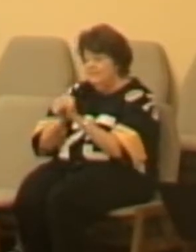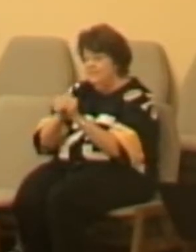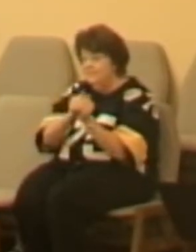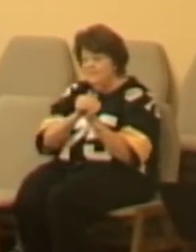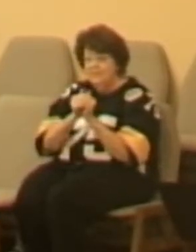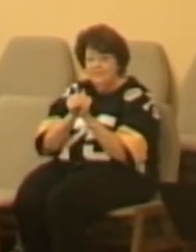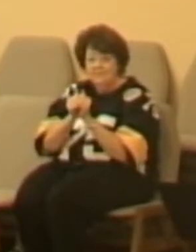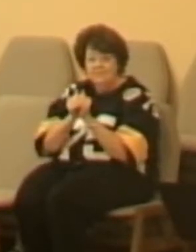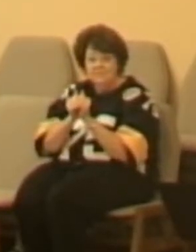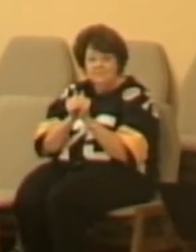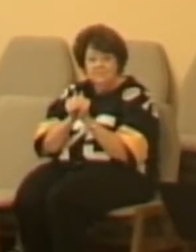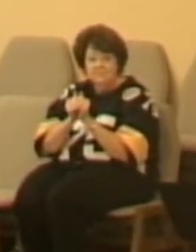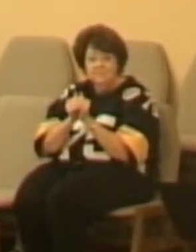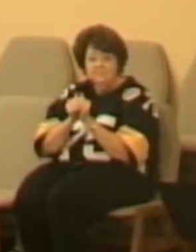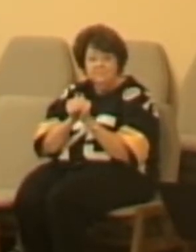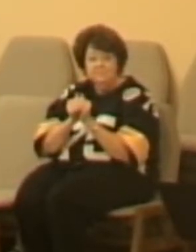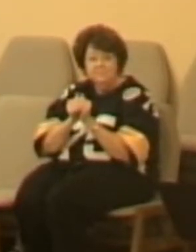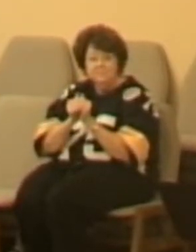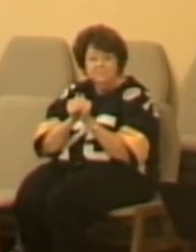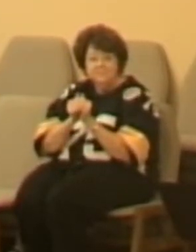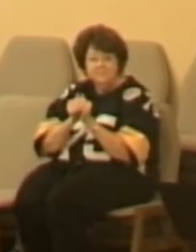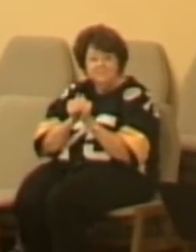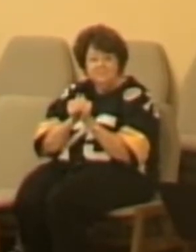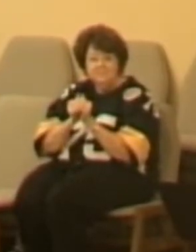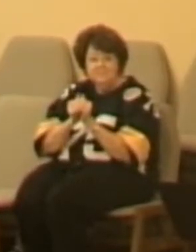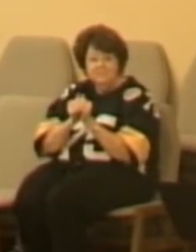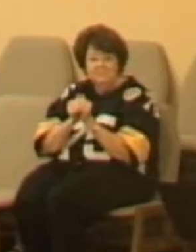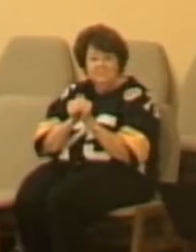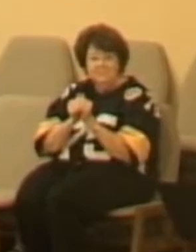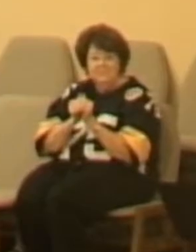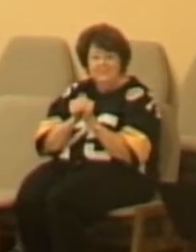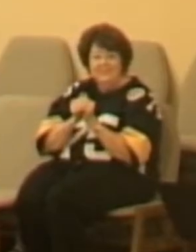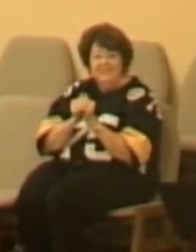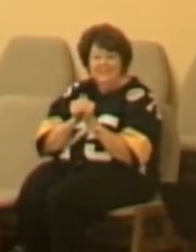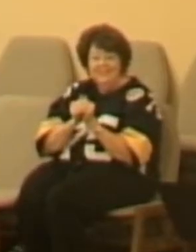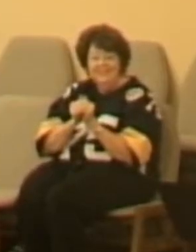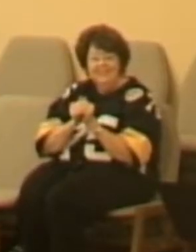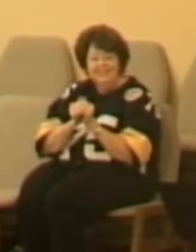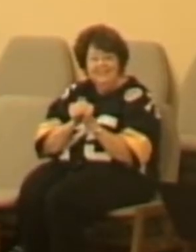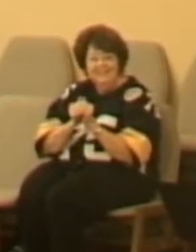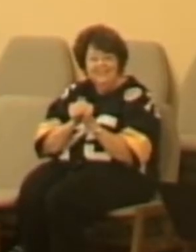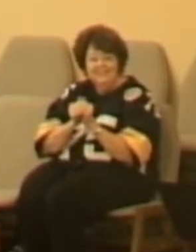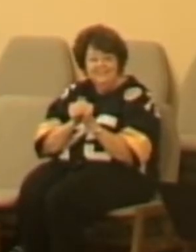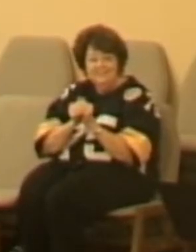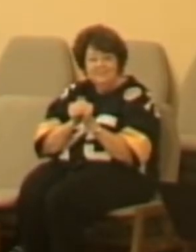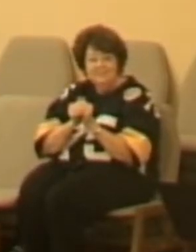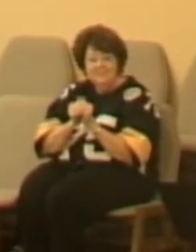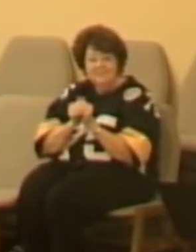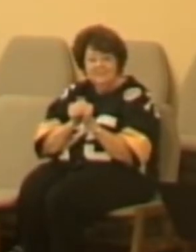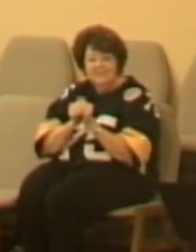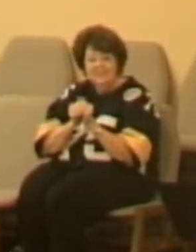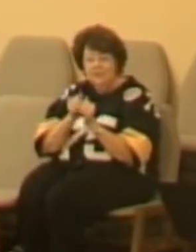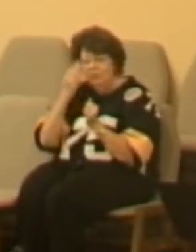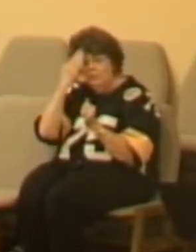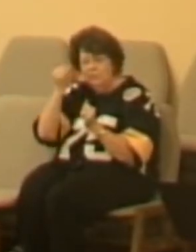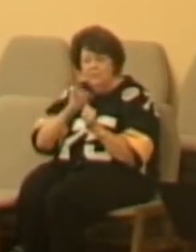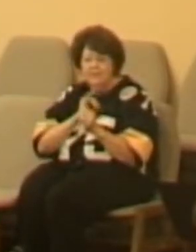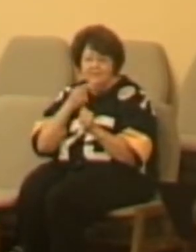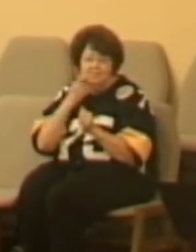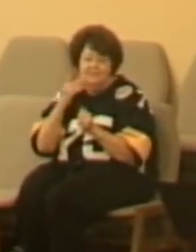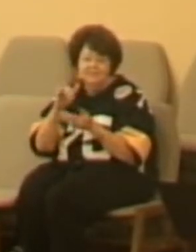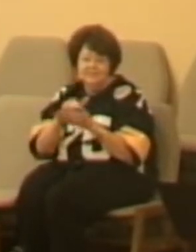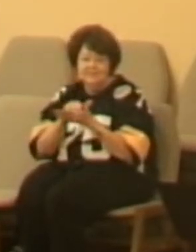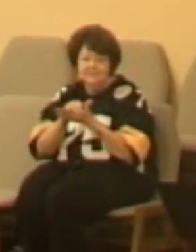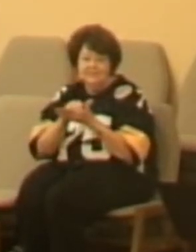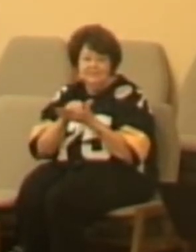That was my very first sermon. Some of these things are going to have to go up in smoke someday. But now imagine, why would I say that? Imagine if